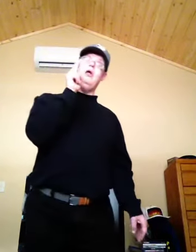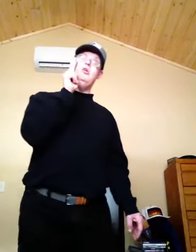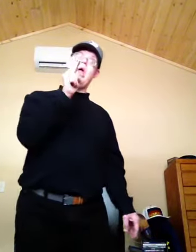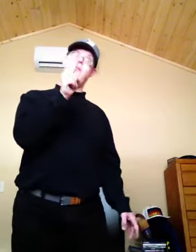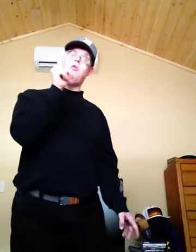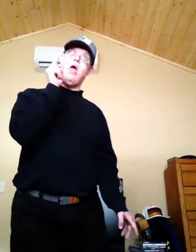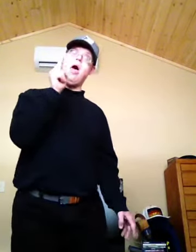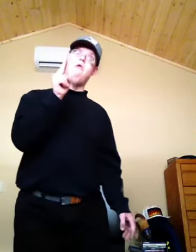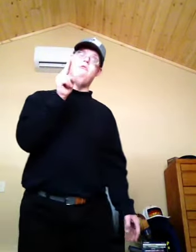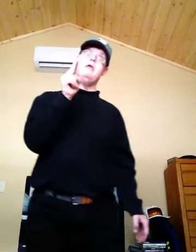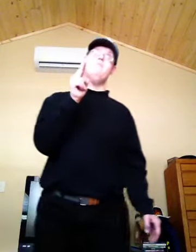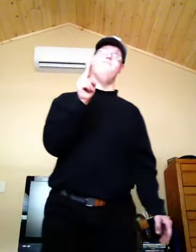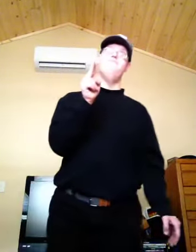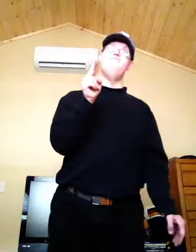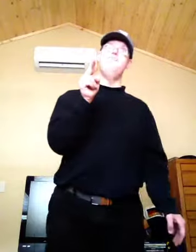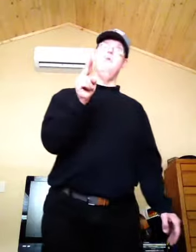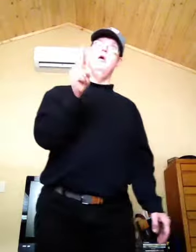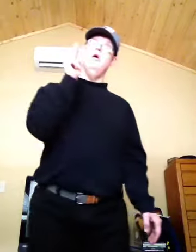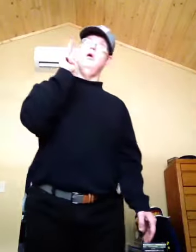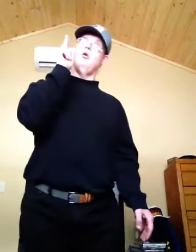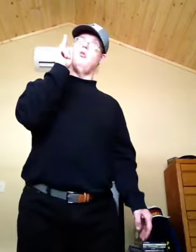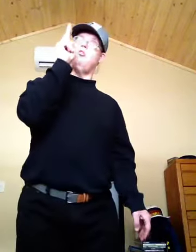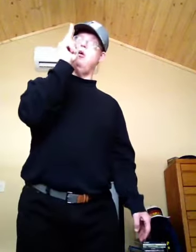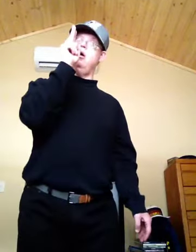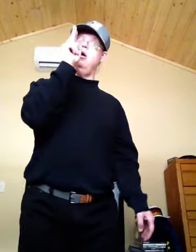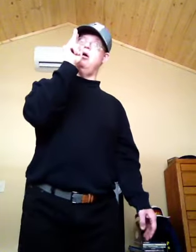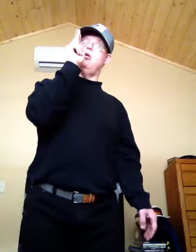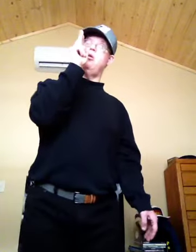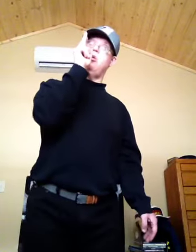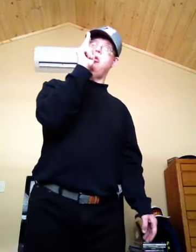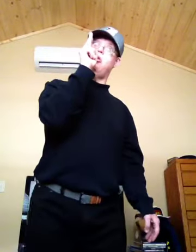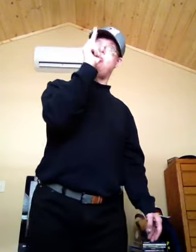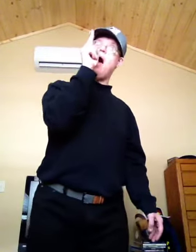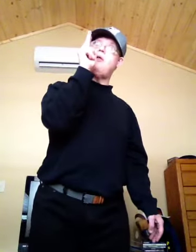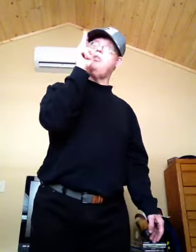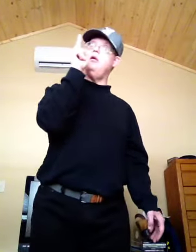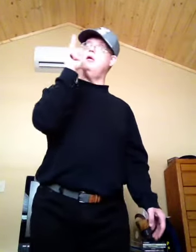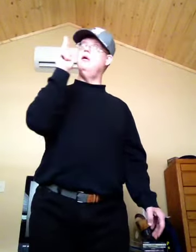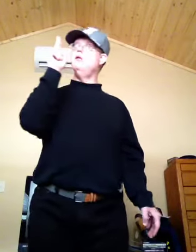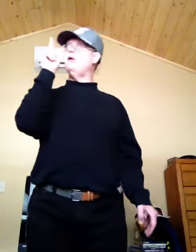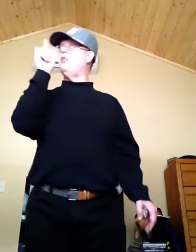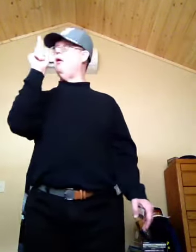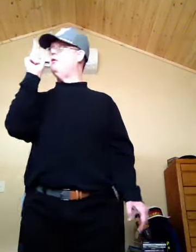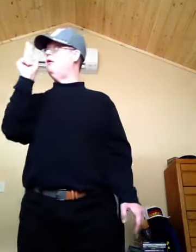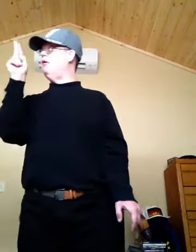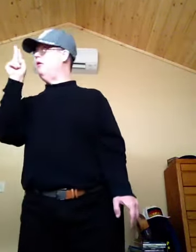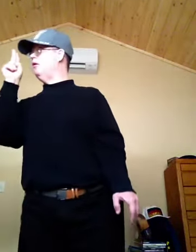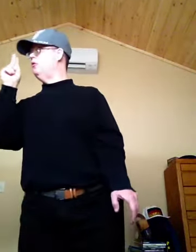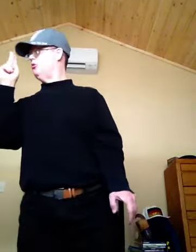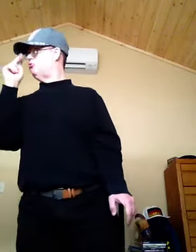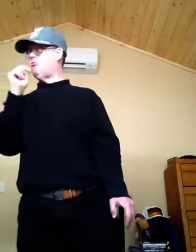James Henry, uh, Stockton Thunder jersey.